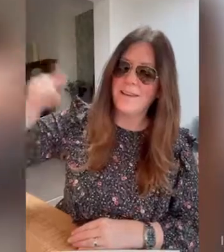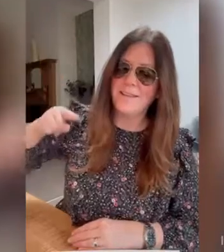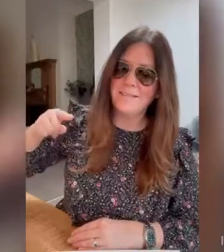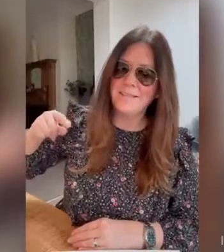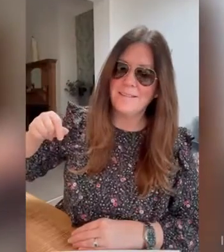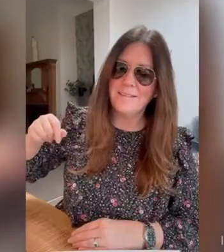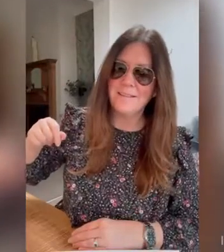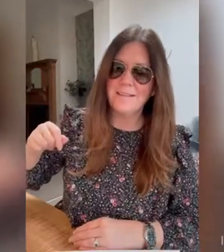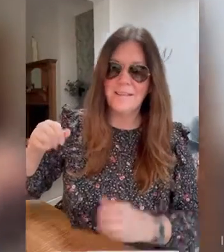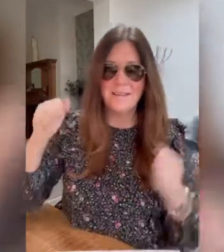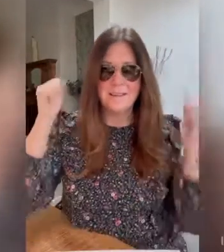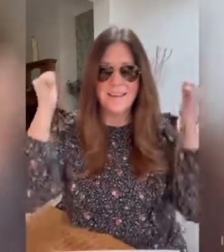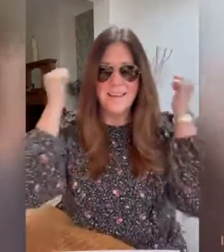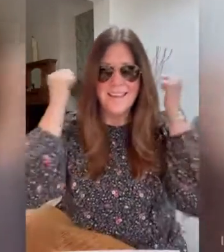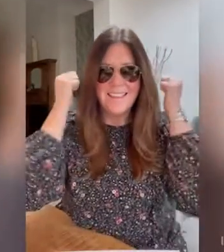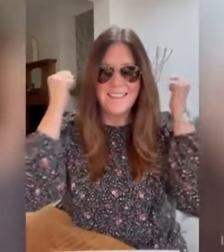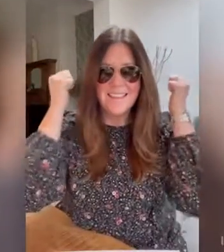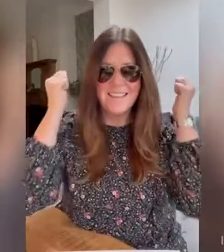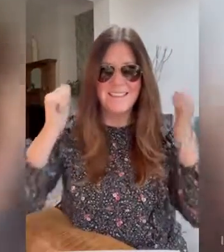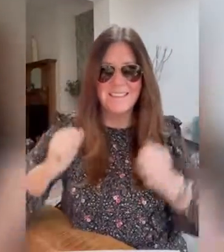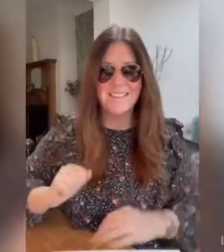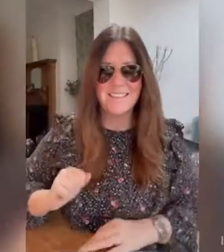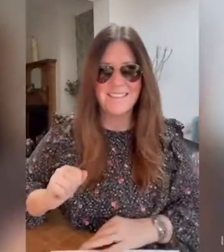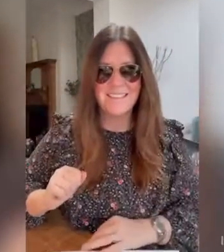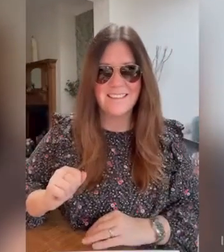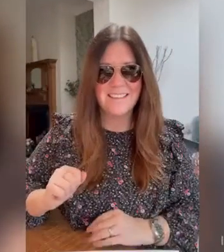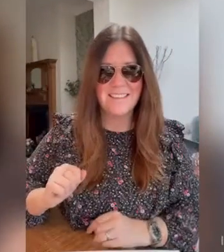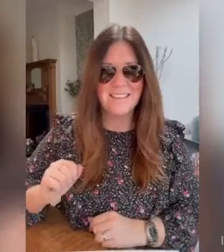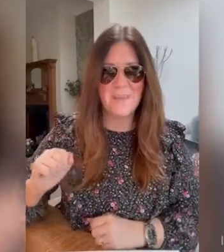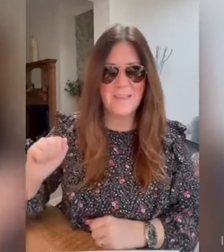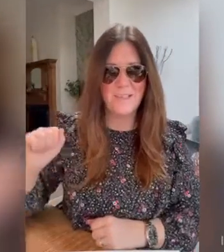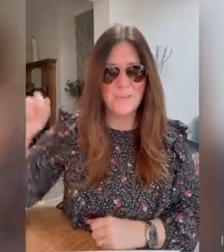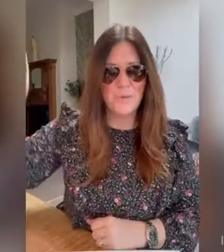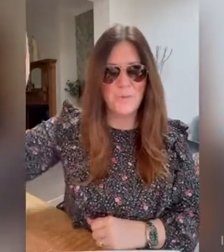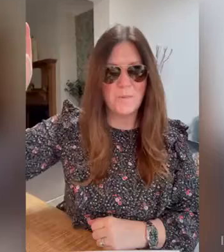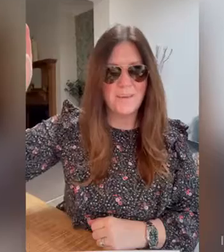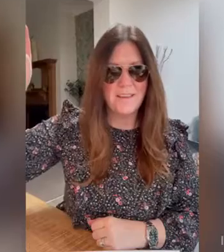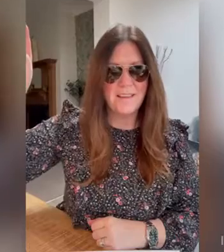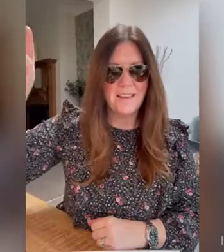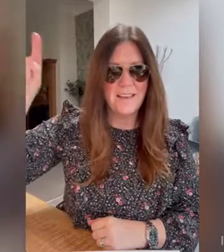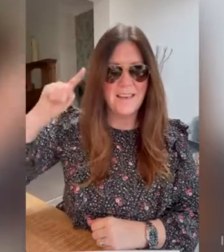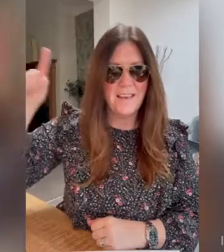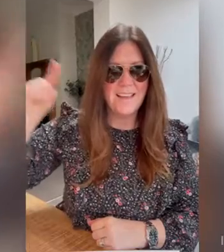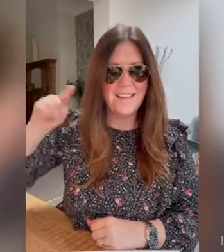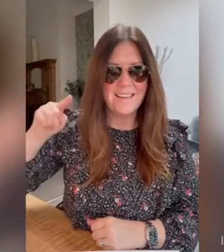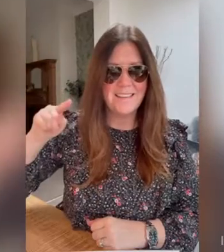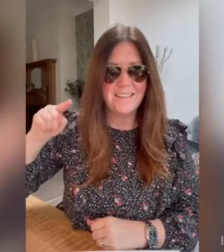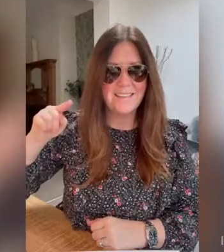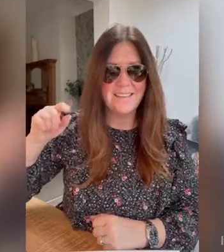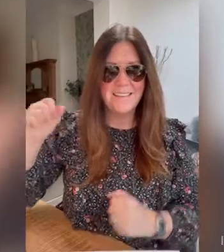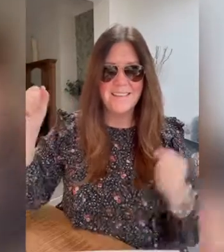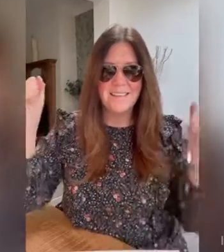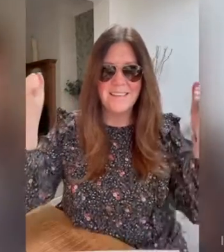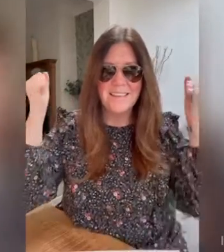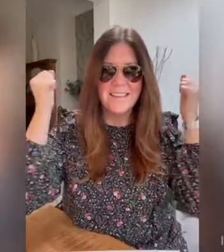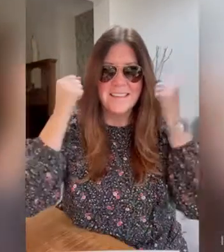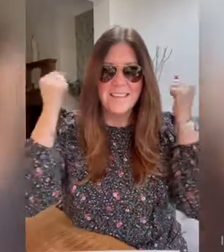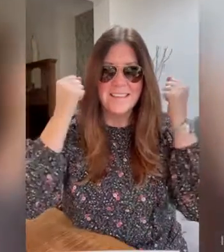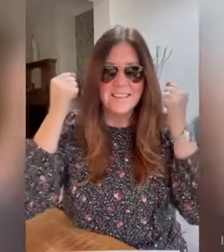and thunder. So that makes storm. Lightning. Thunder. So